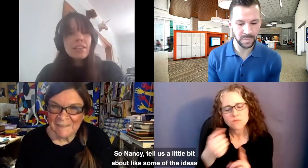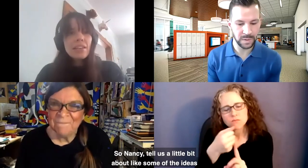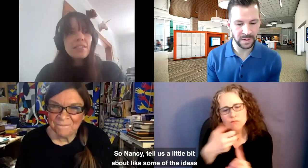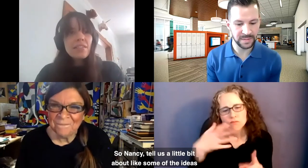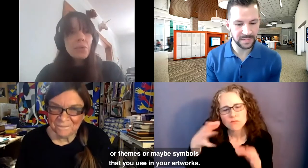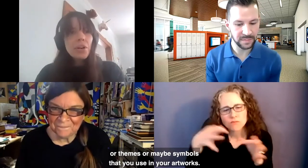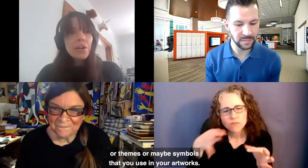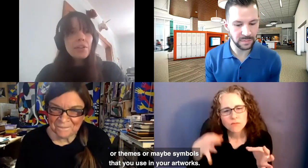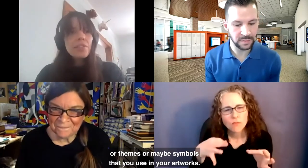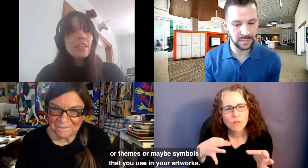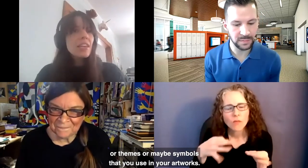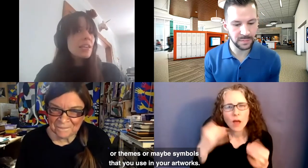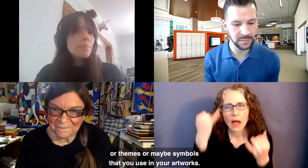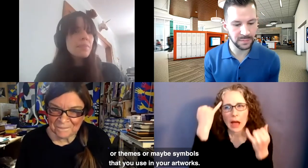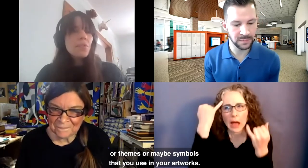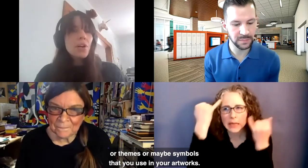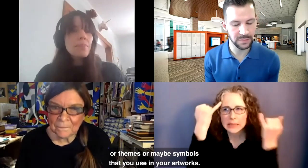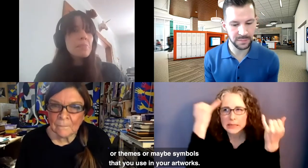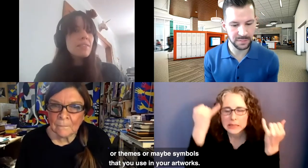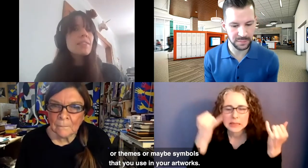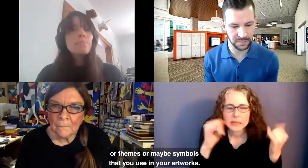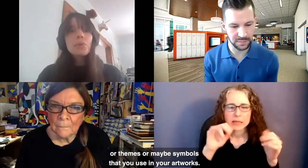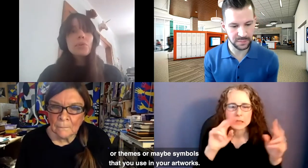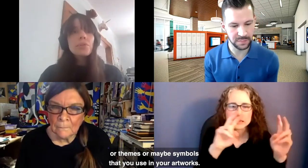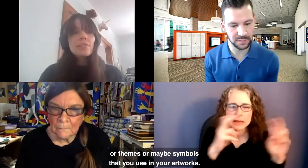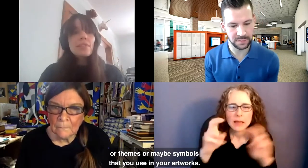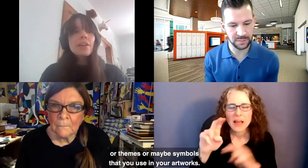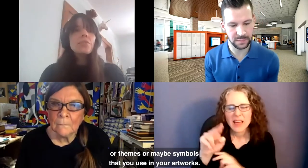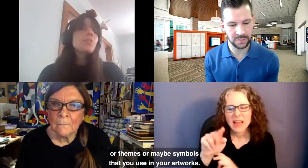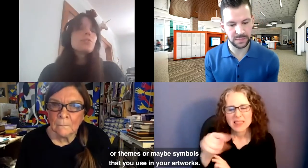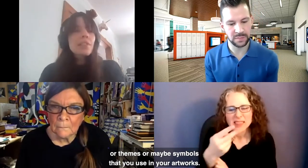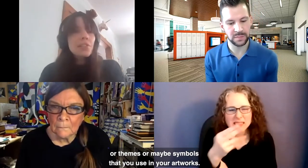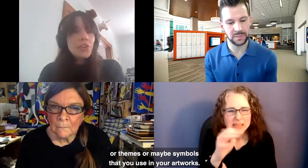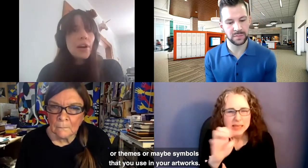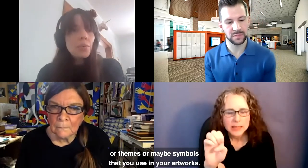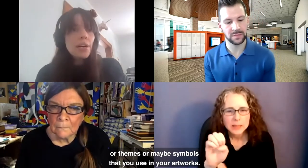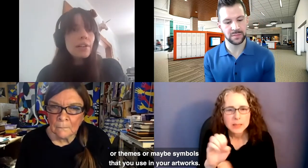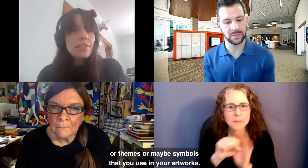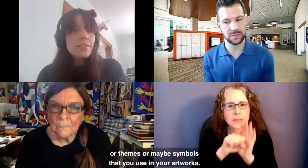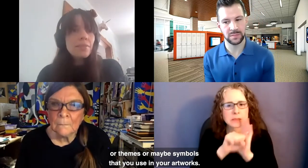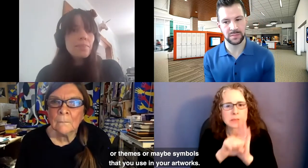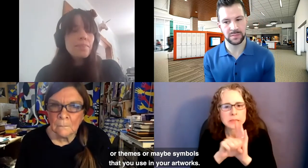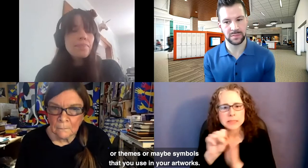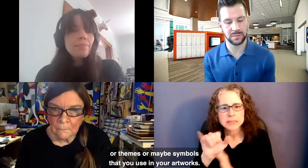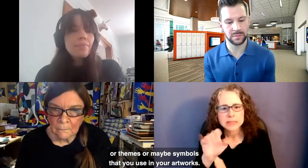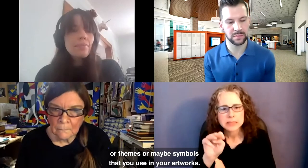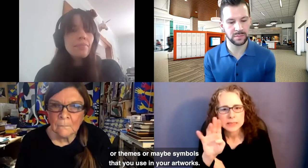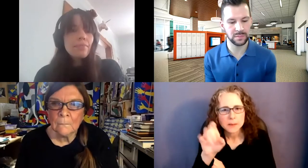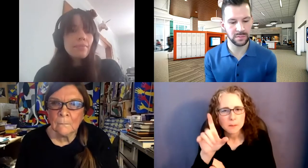the ideas or themes or maybe symbols that you use in your artworks.